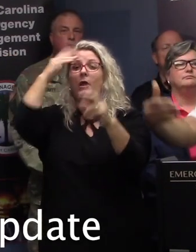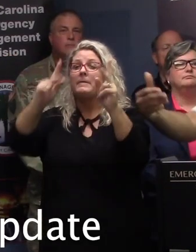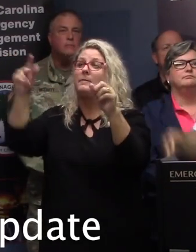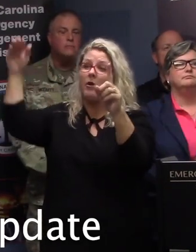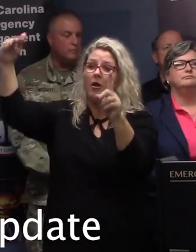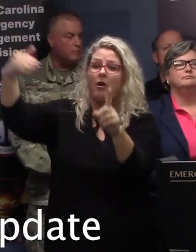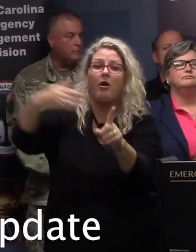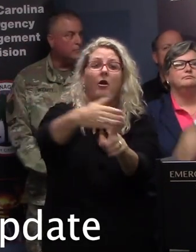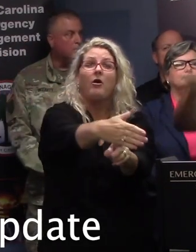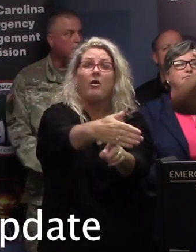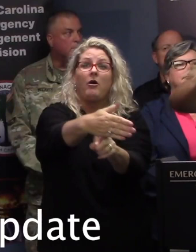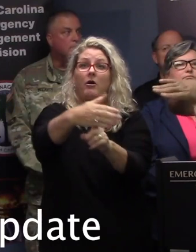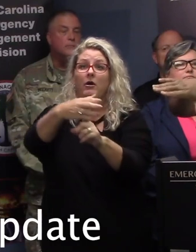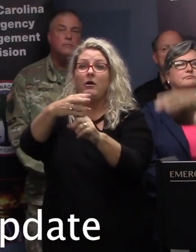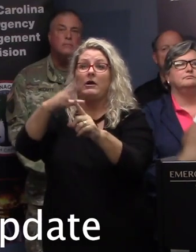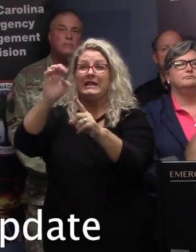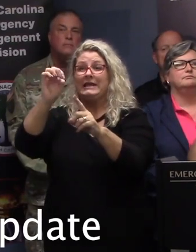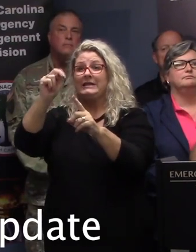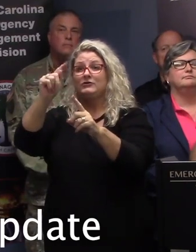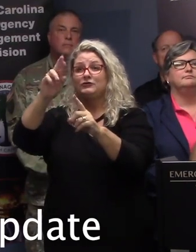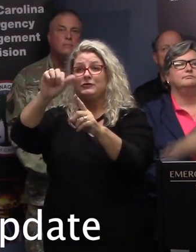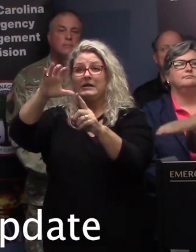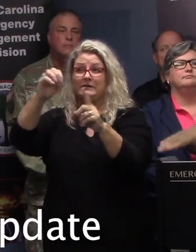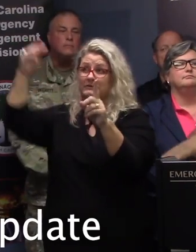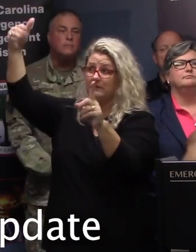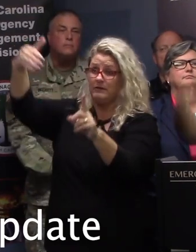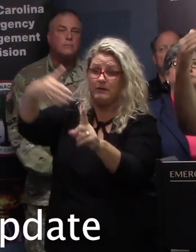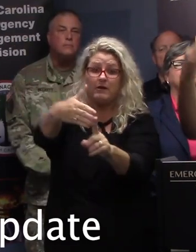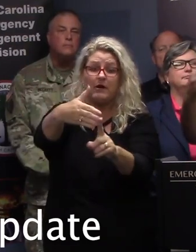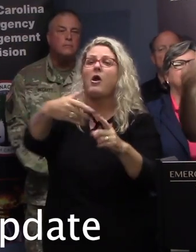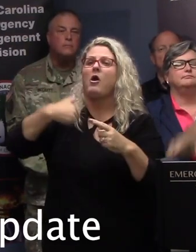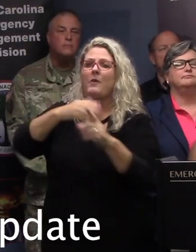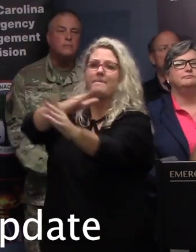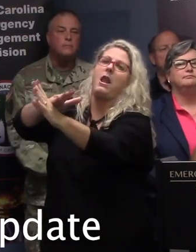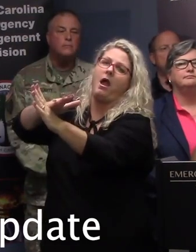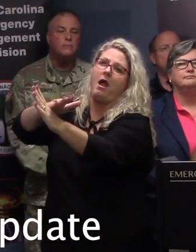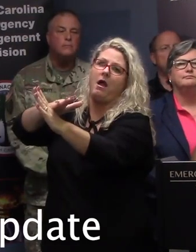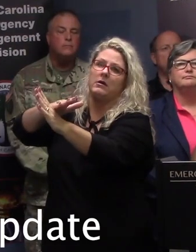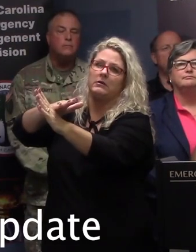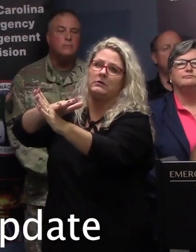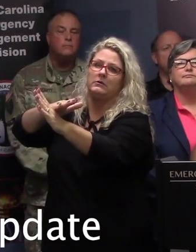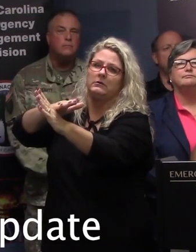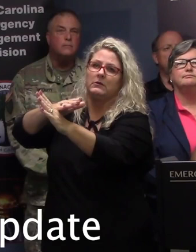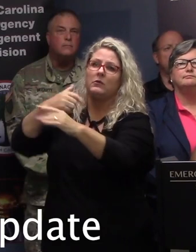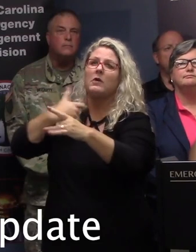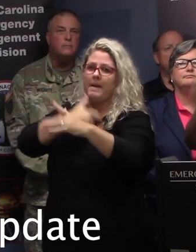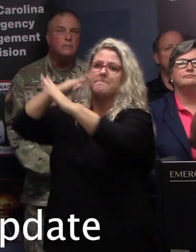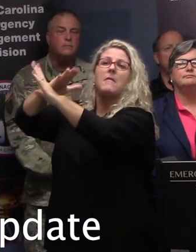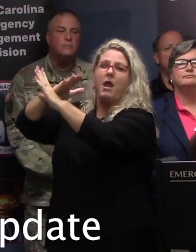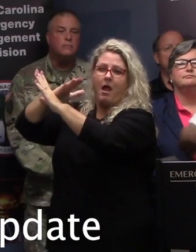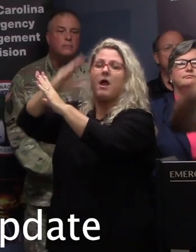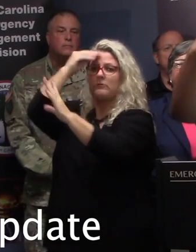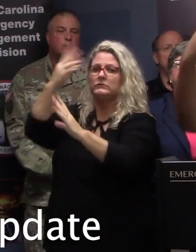Once we pass the next intersection, we will secure the entrance ramp to that particular interstate, to the interstate,